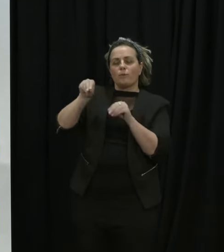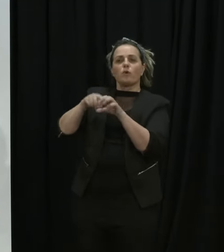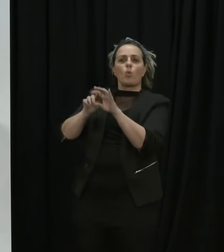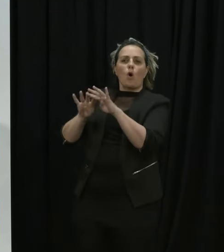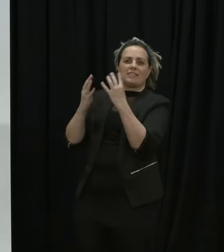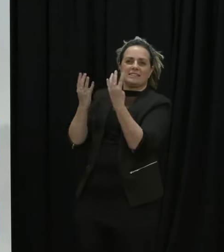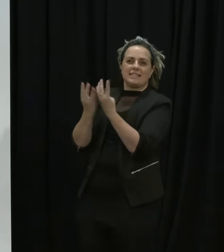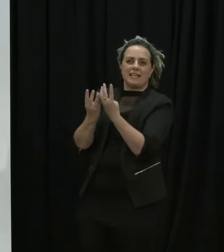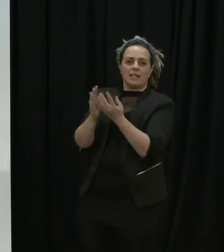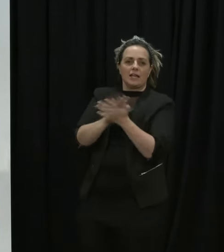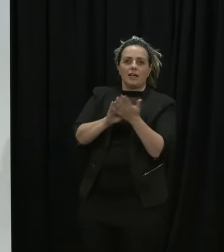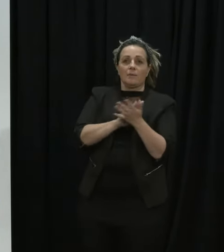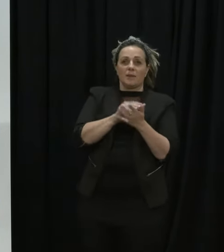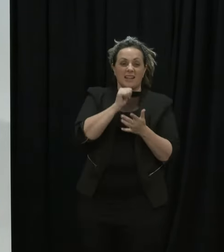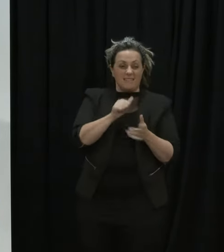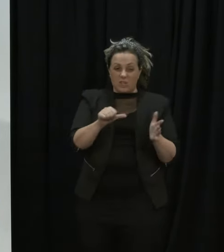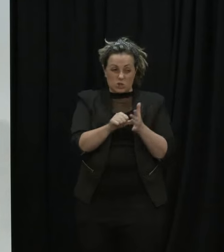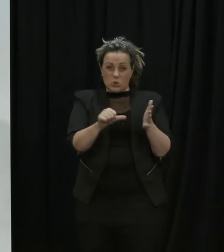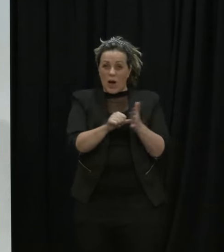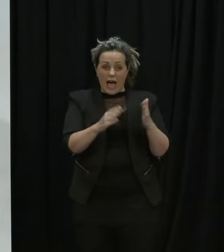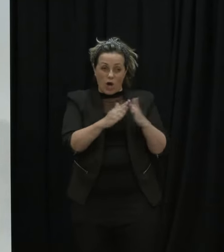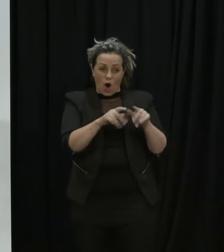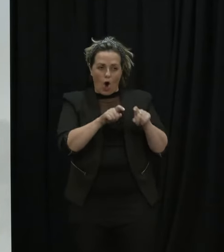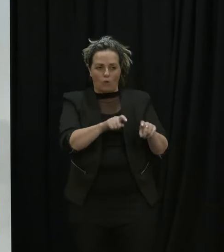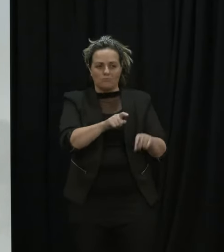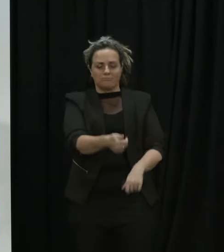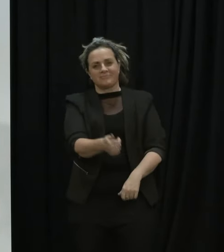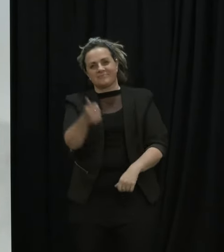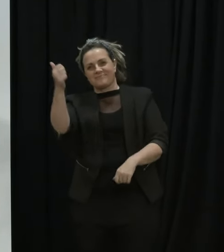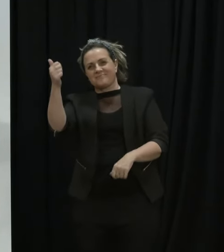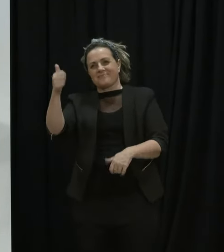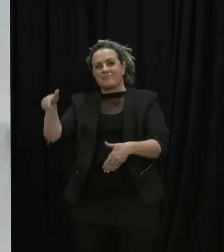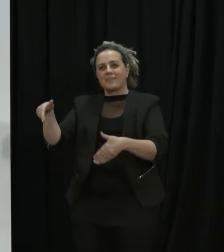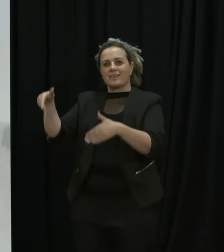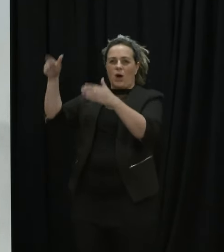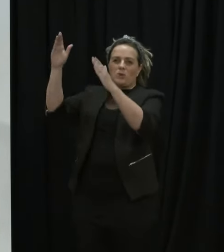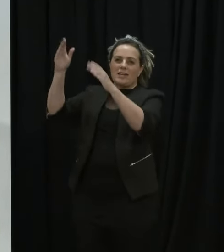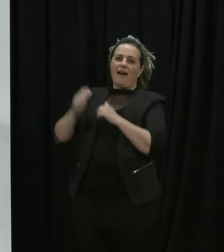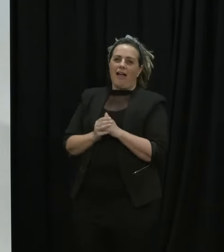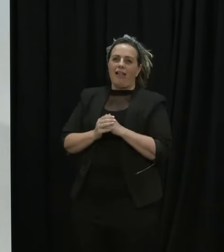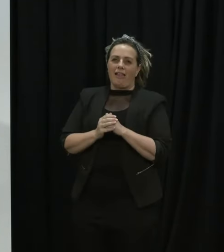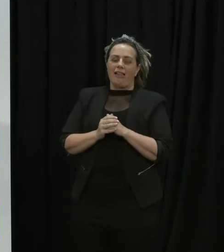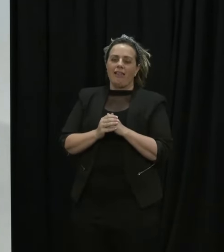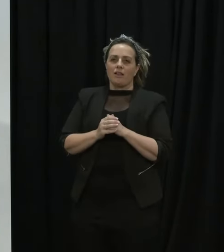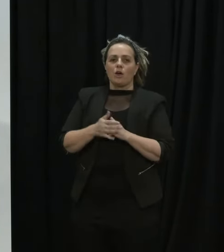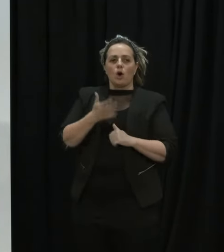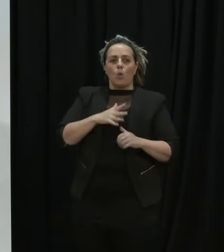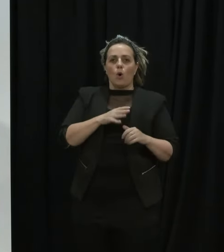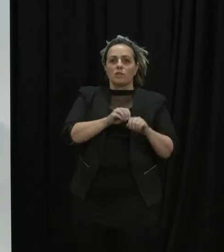facility to avoid that what we've otherwise seen as quite a high rate of infection of family members